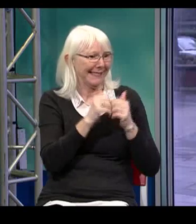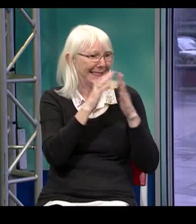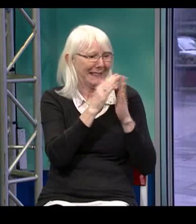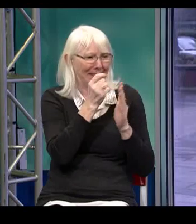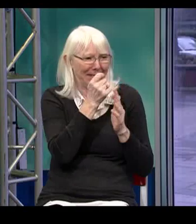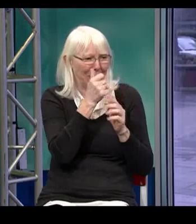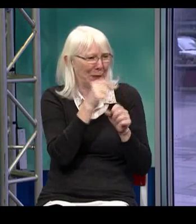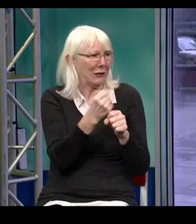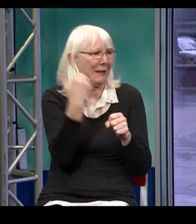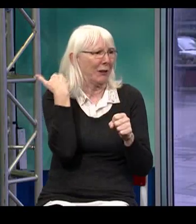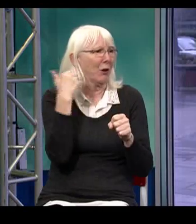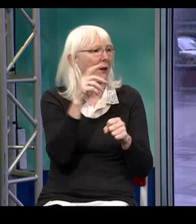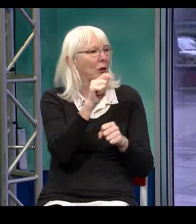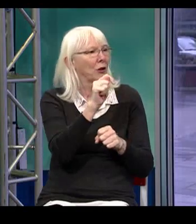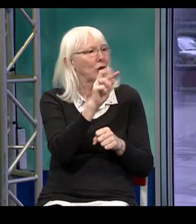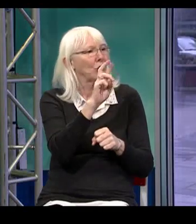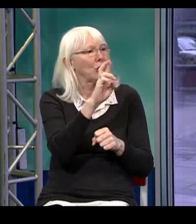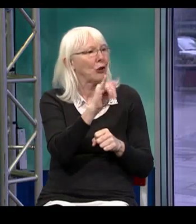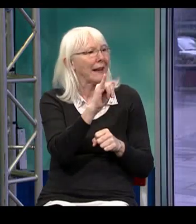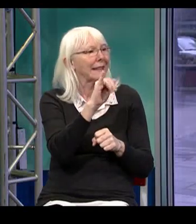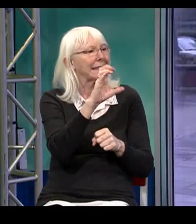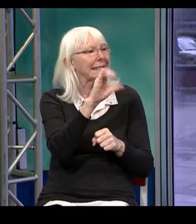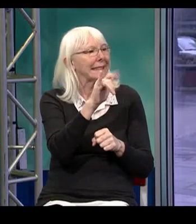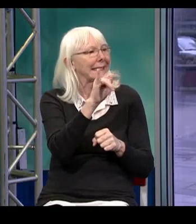our other office is in the Tri-Cities area.